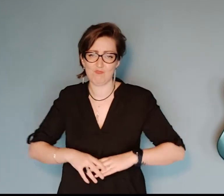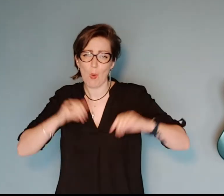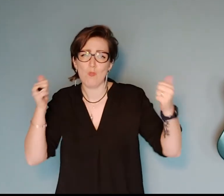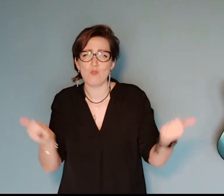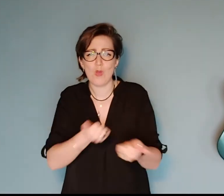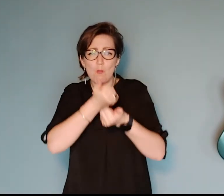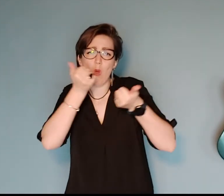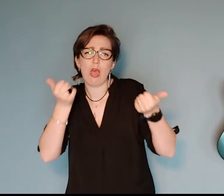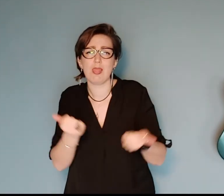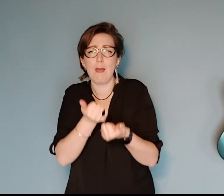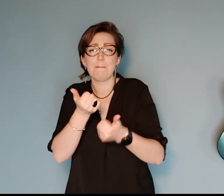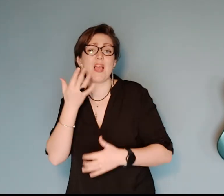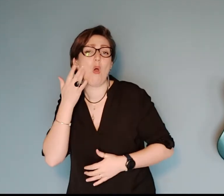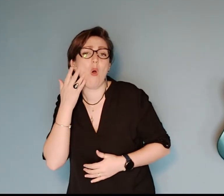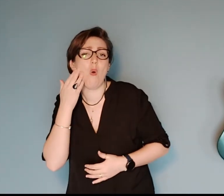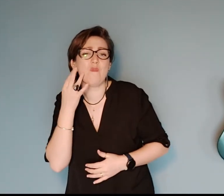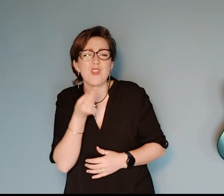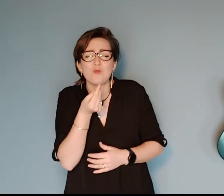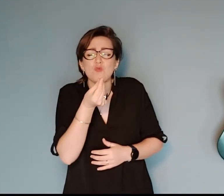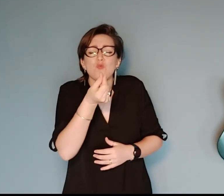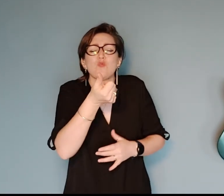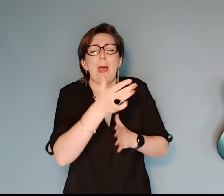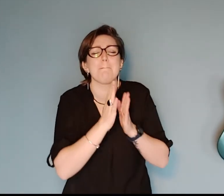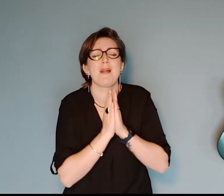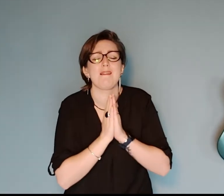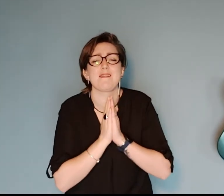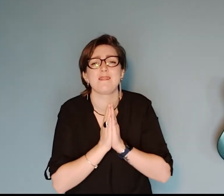When will it be over, soon I'll be